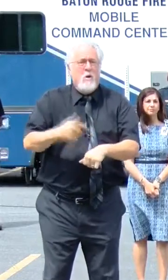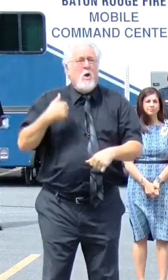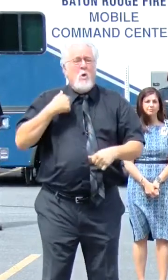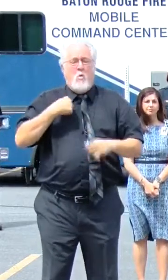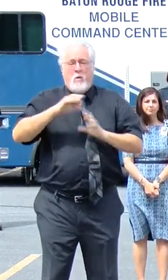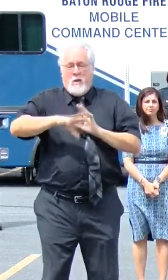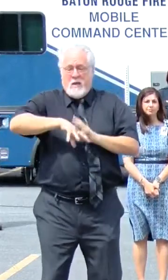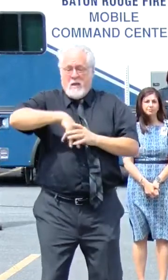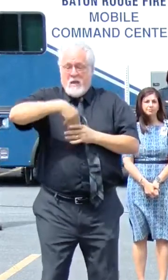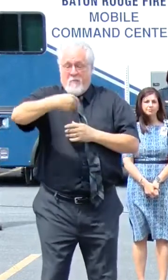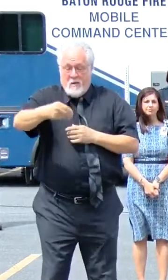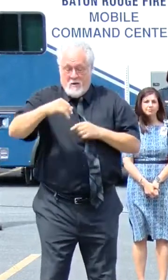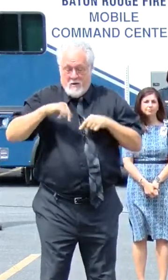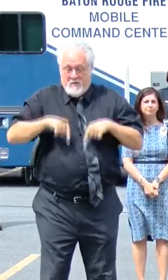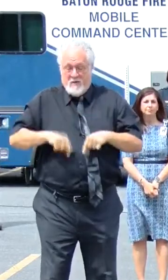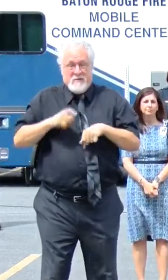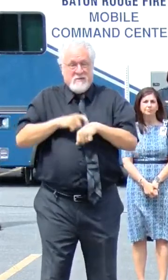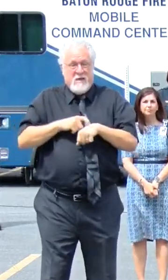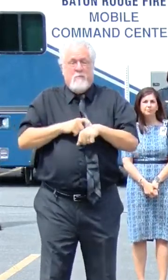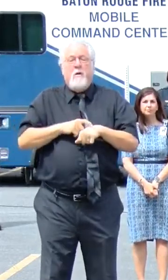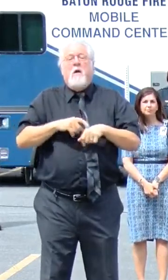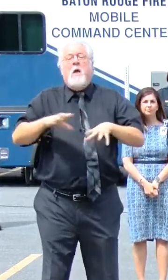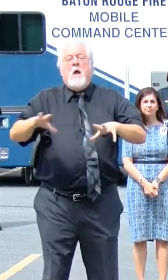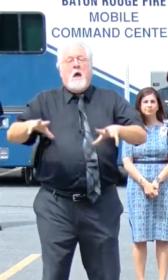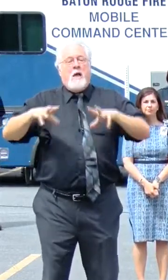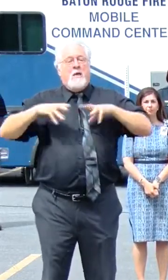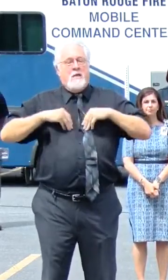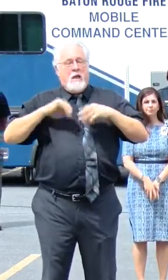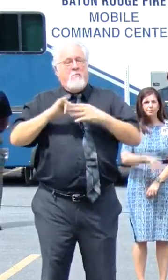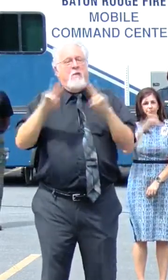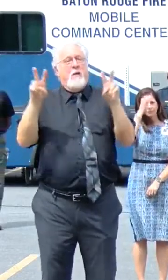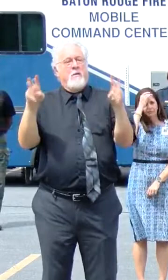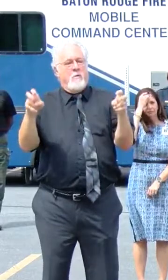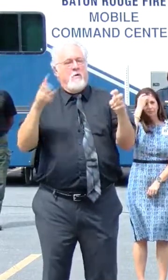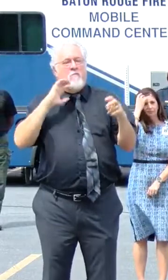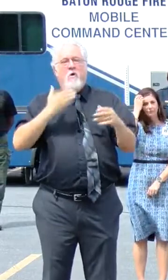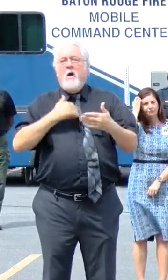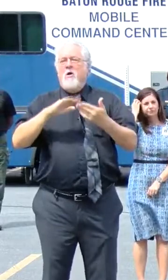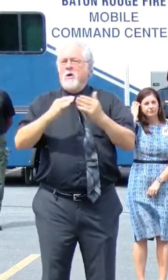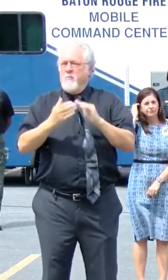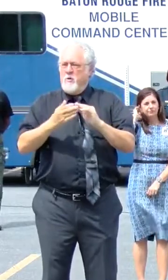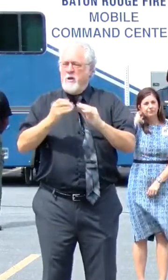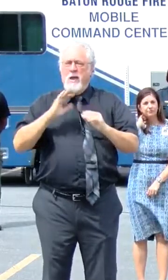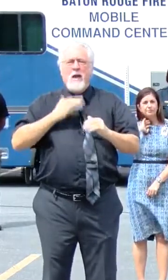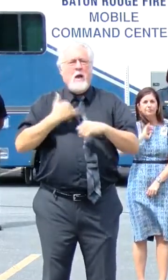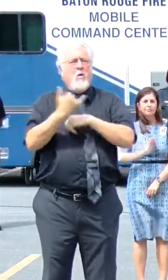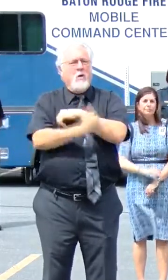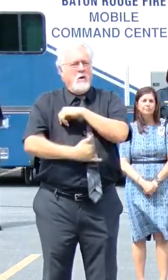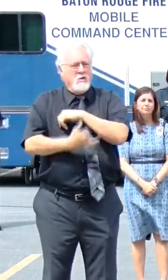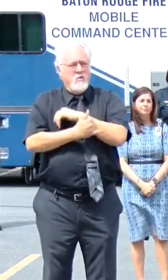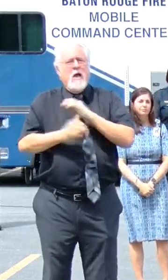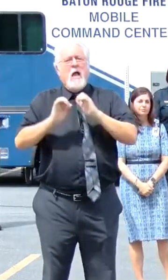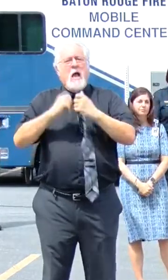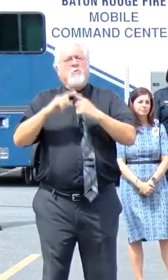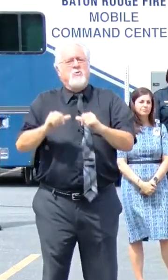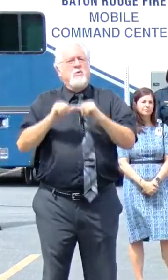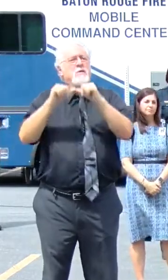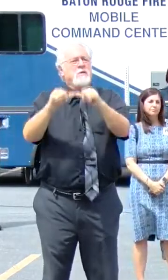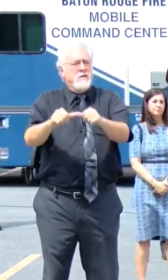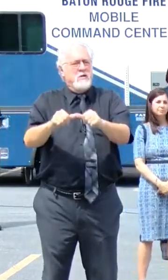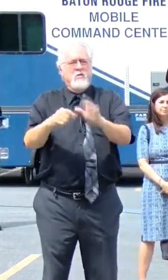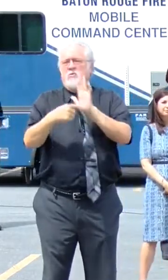emerge from this virus, let us adopt this moniker in our communities and in our country as a way to continue